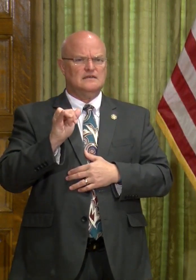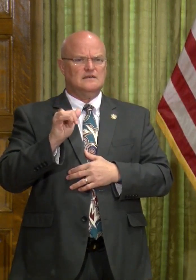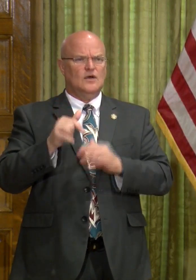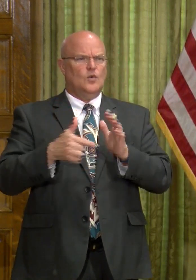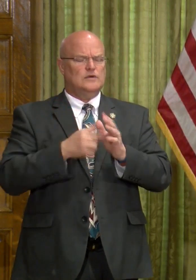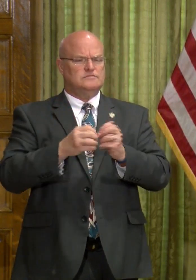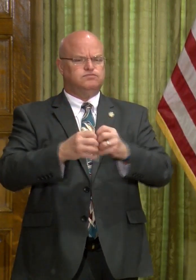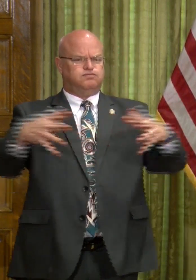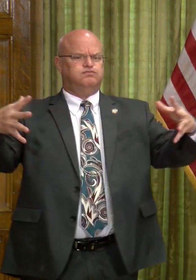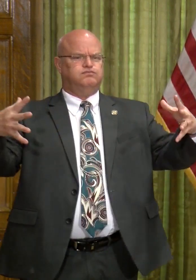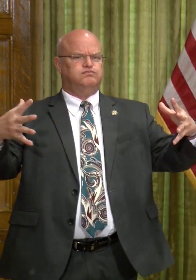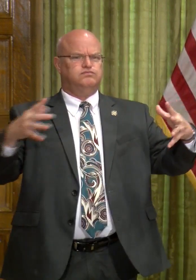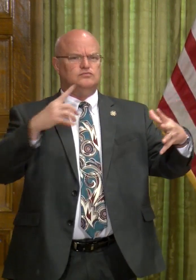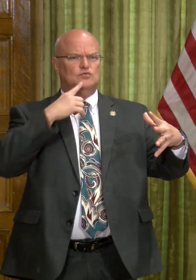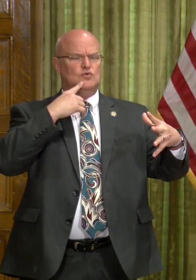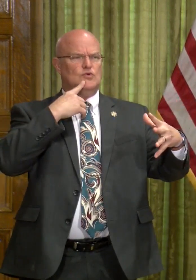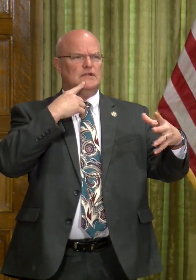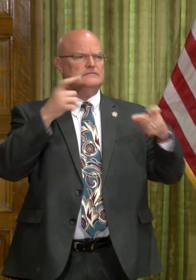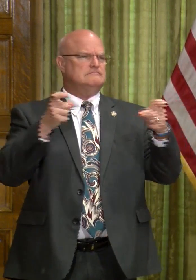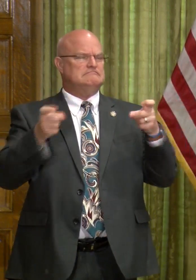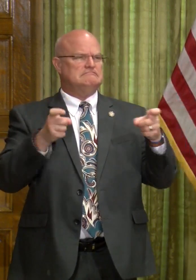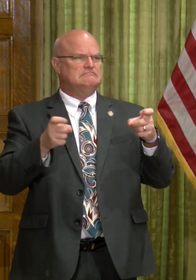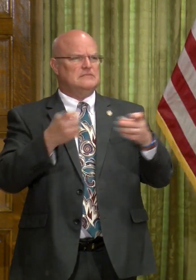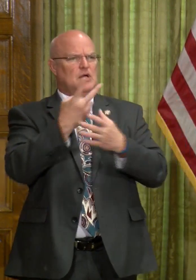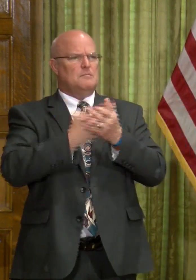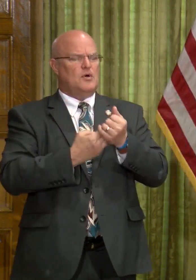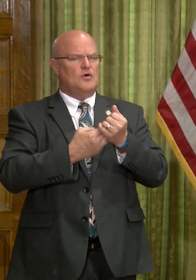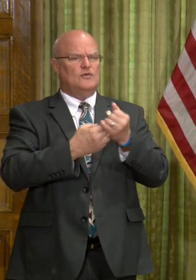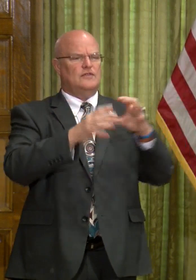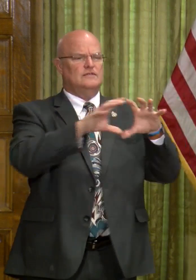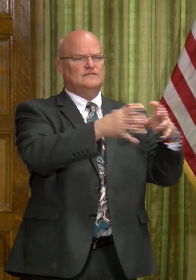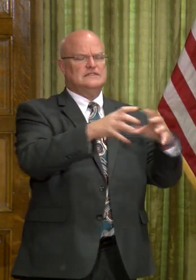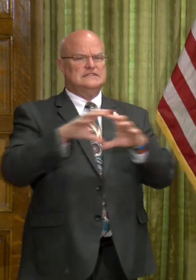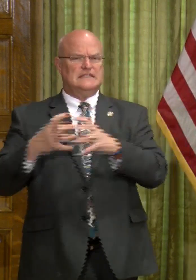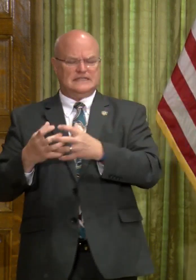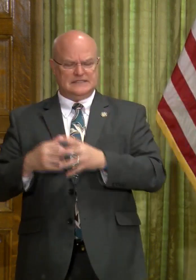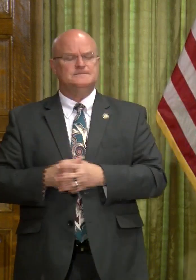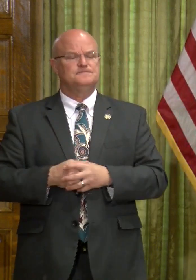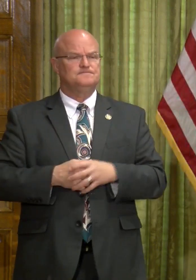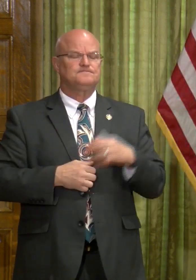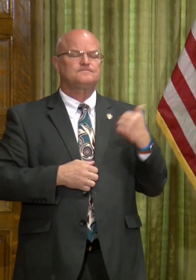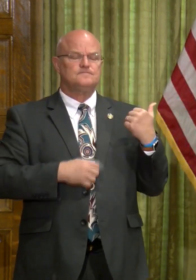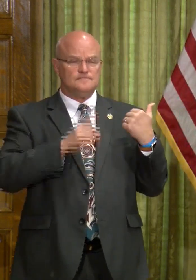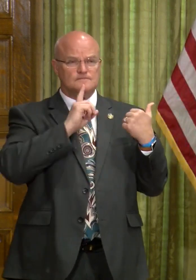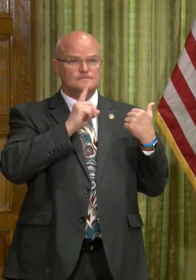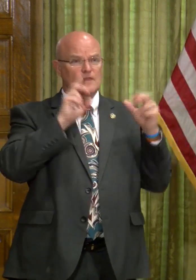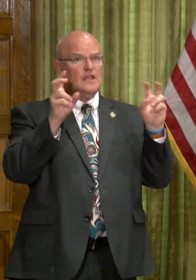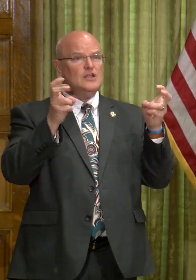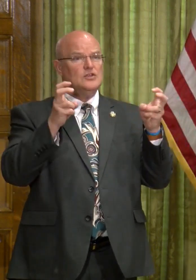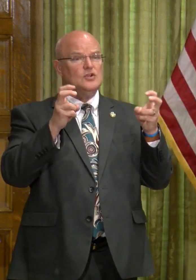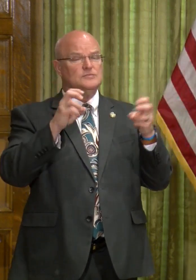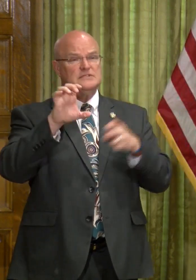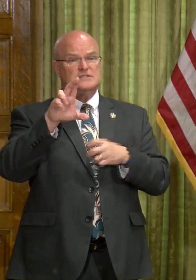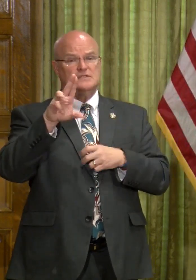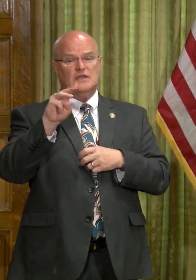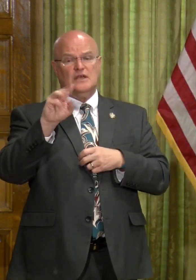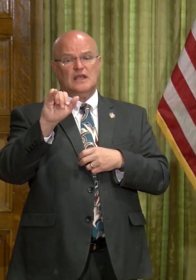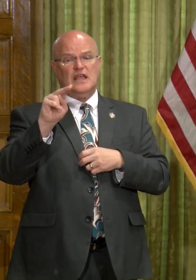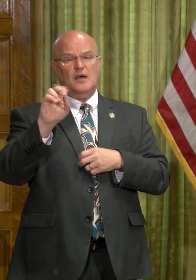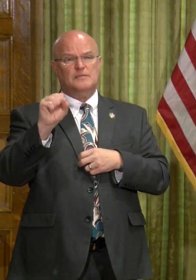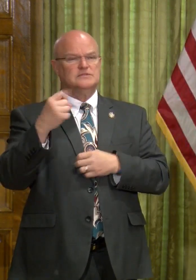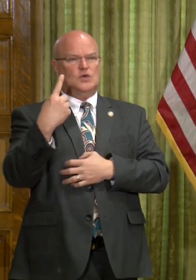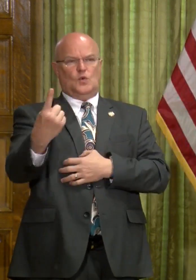once it blew up, it really got a hold of both of those facilities. Well, actually, in terms of Cummins, it's one